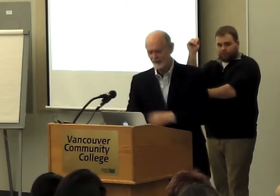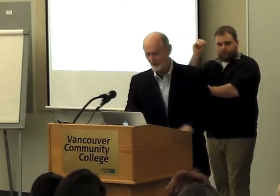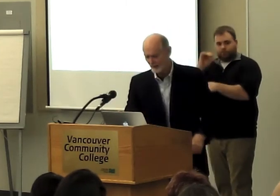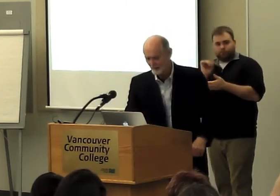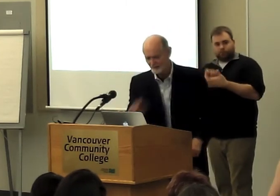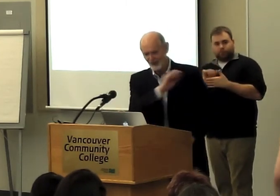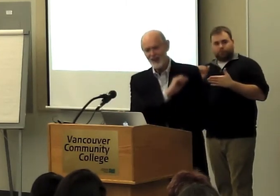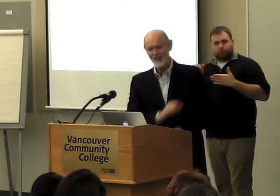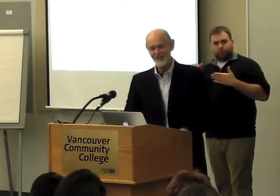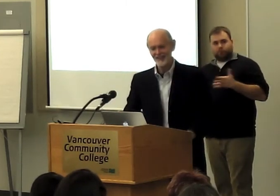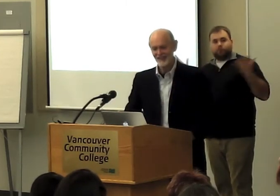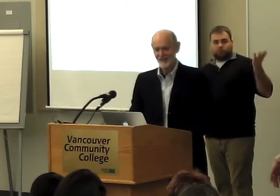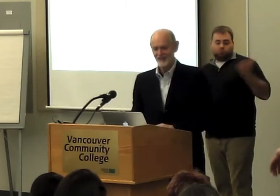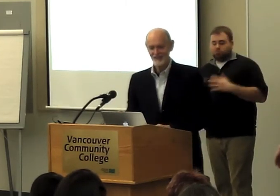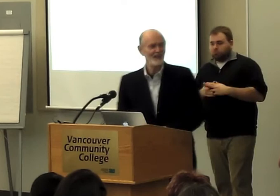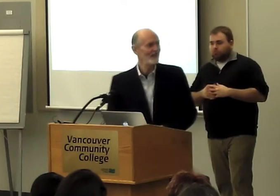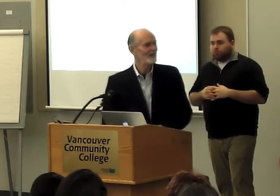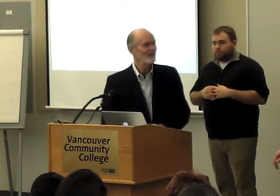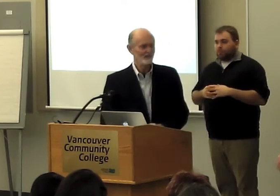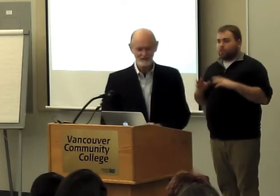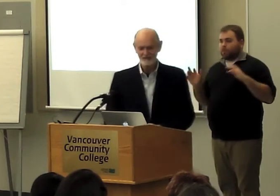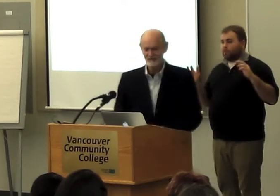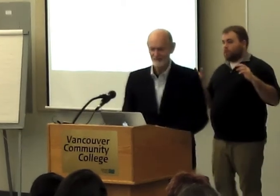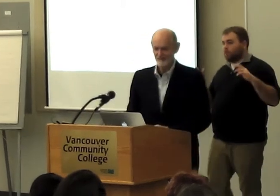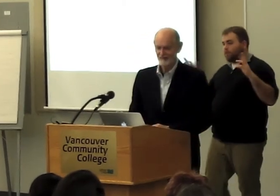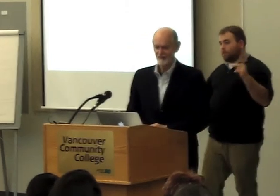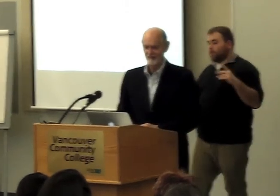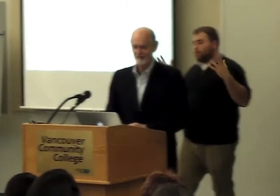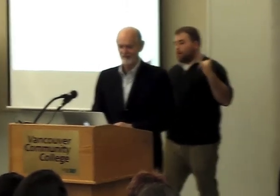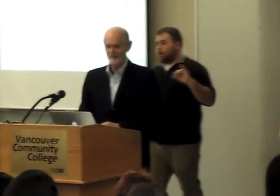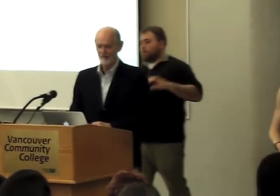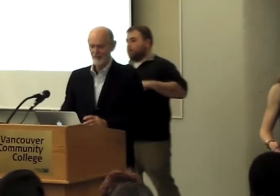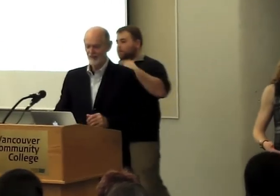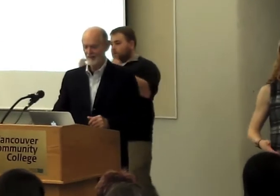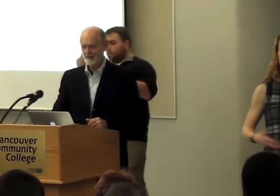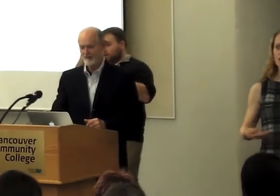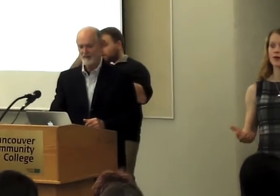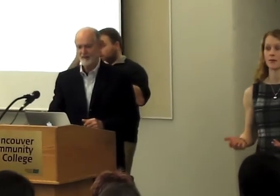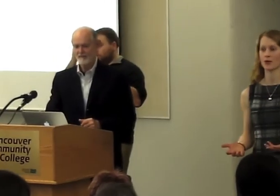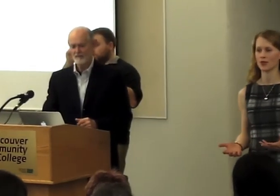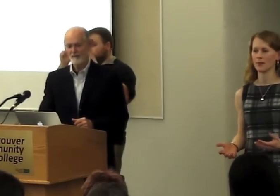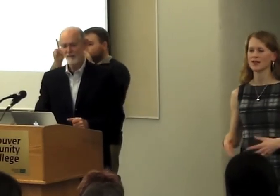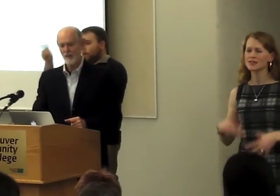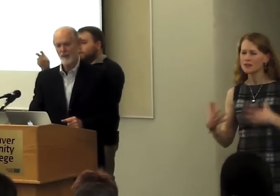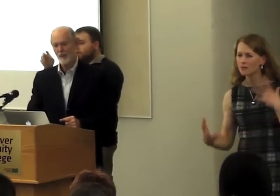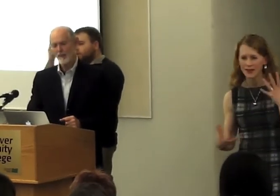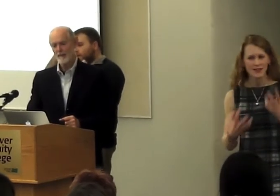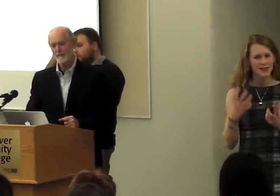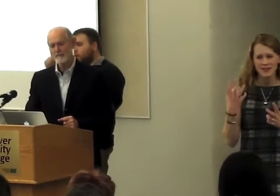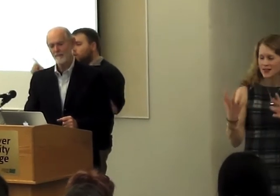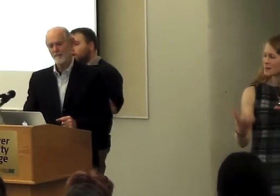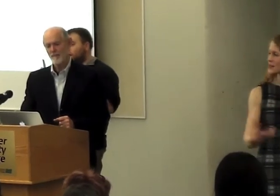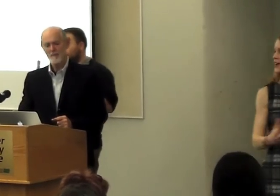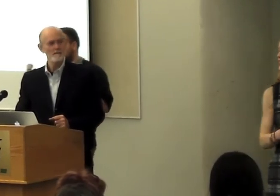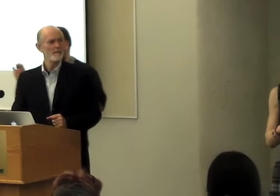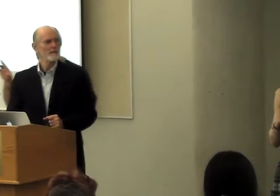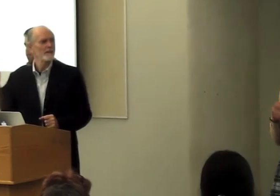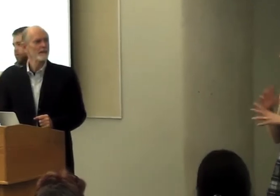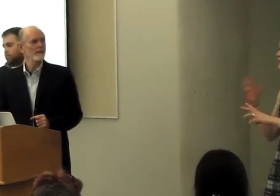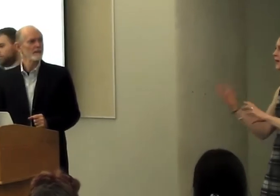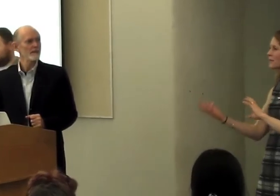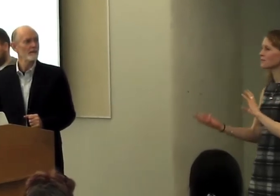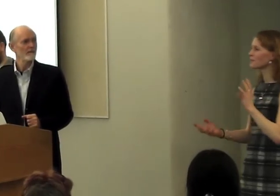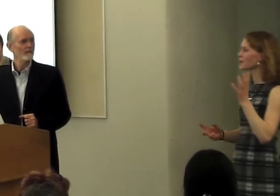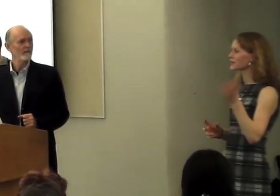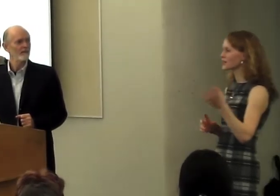So that's the end of that. So let's have a go at thinking about topics in terms of what's heroic about them. And it's different. It can be challenging.